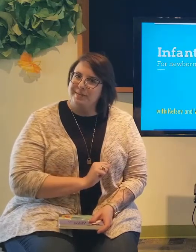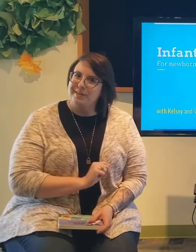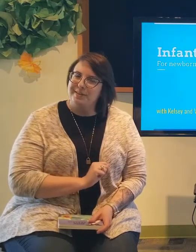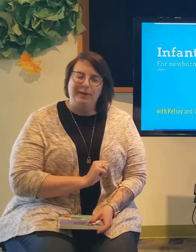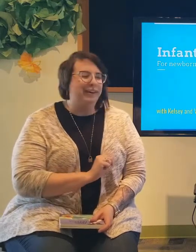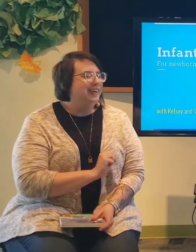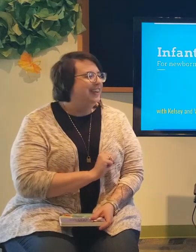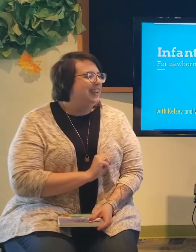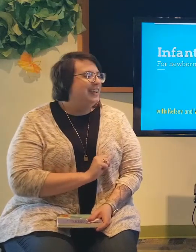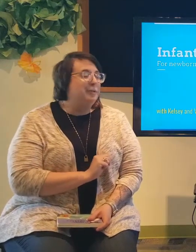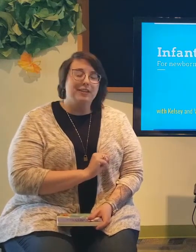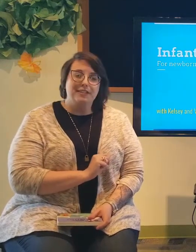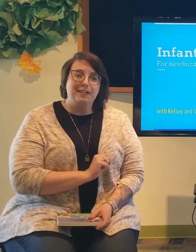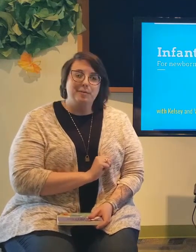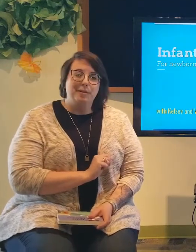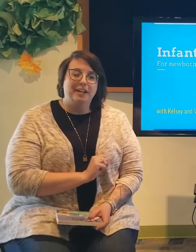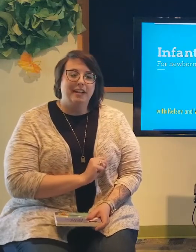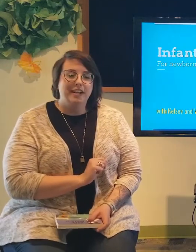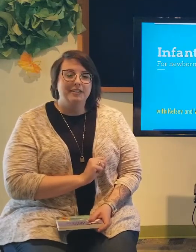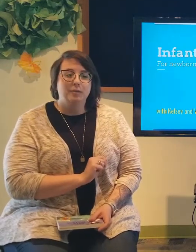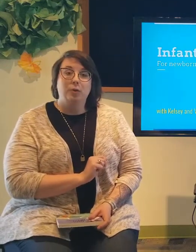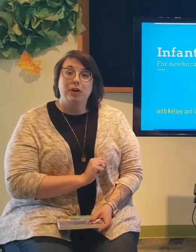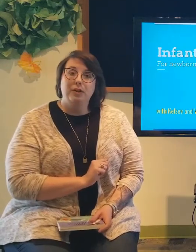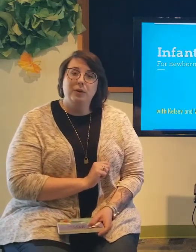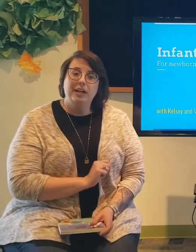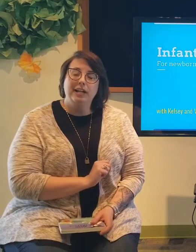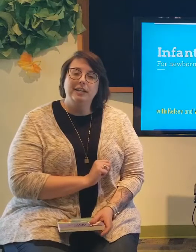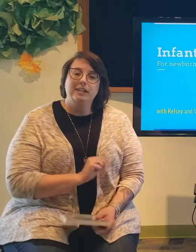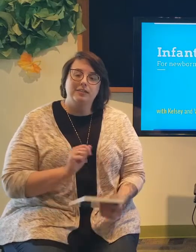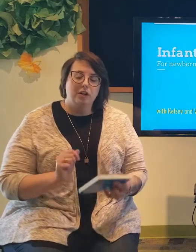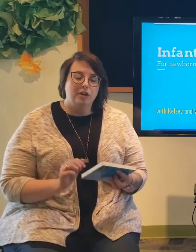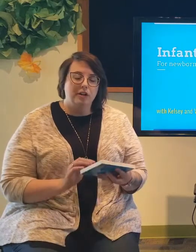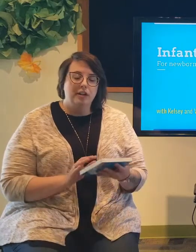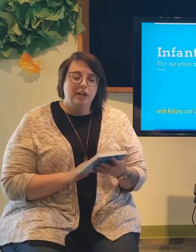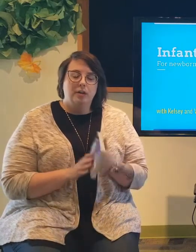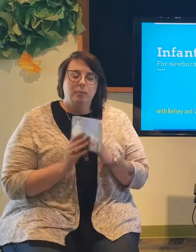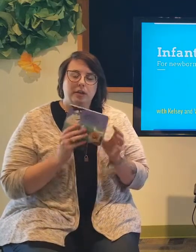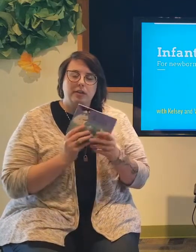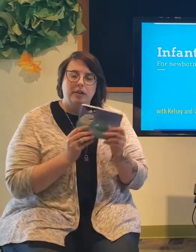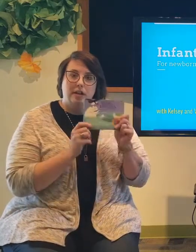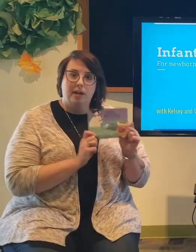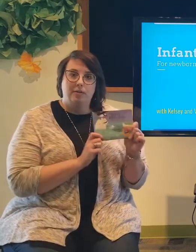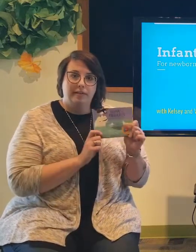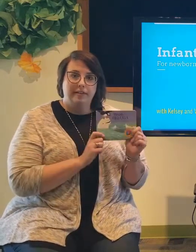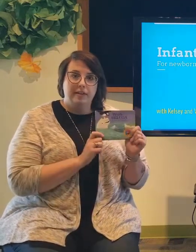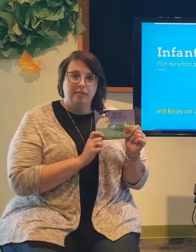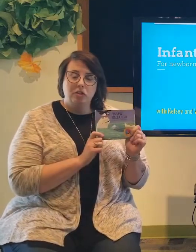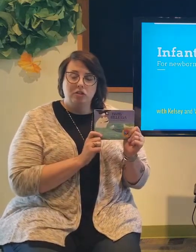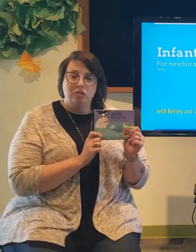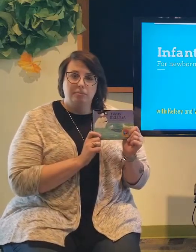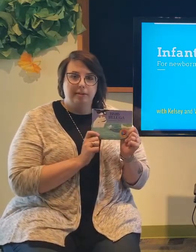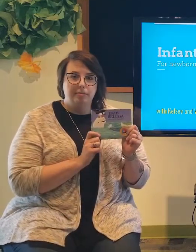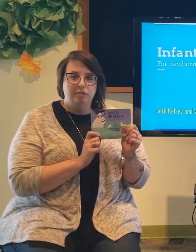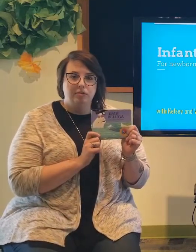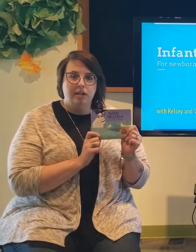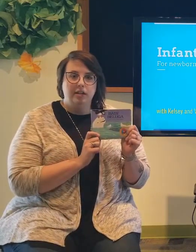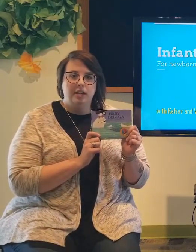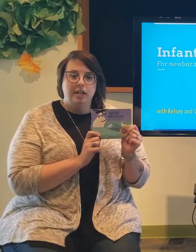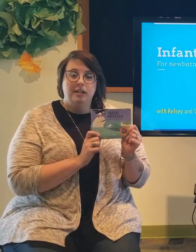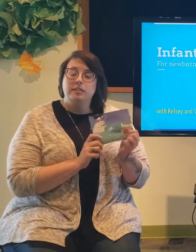with you all. And we're excited to be back again. So we're going to go ahead and get started with our very favorite, baby beluga. This